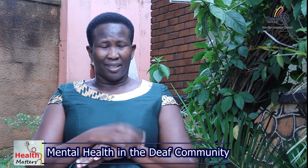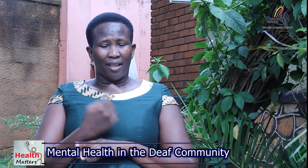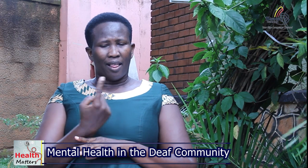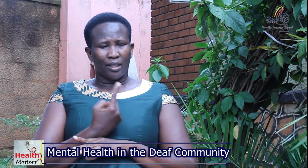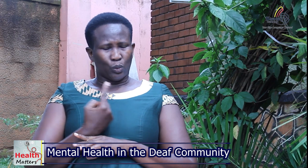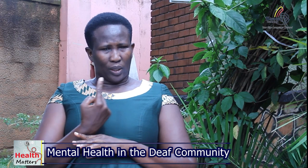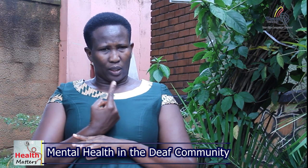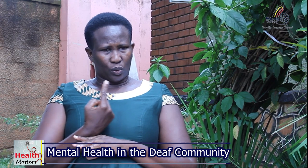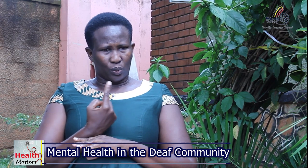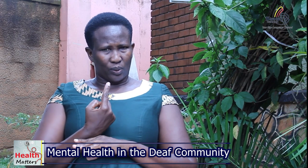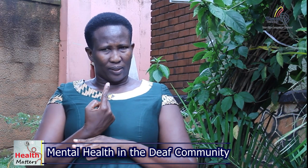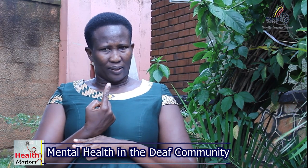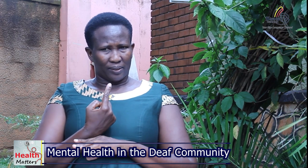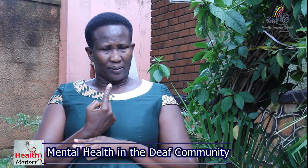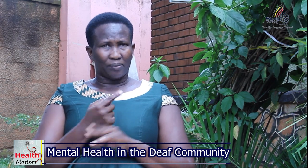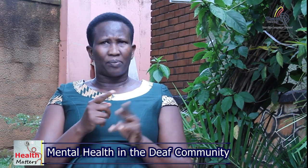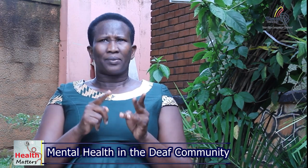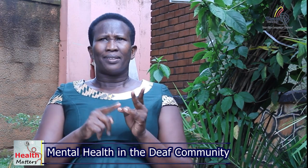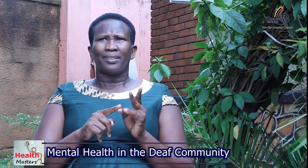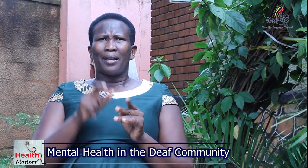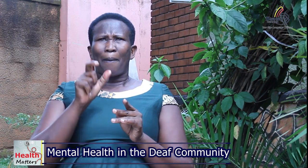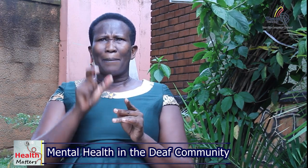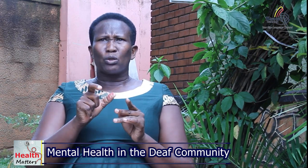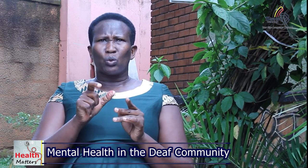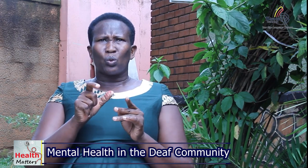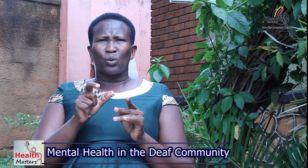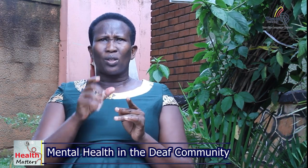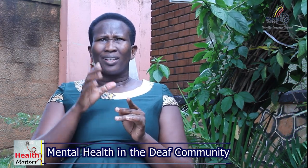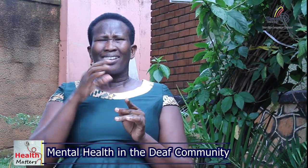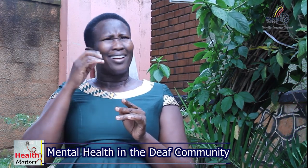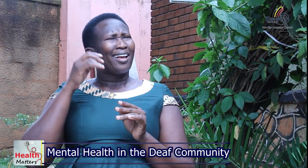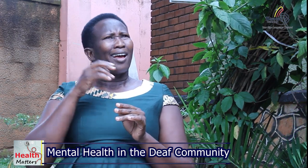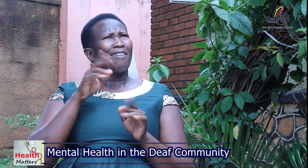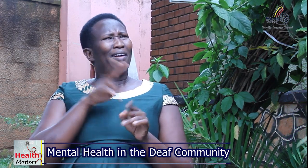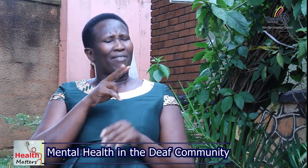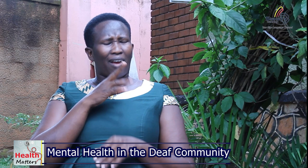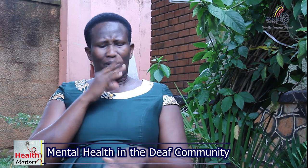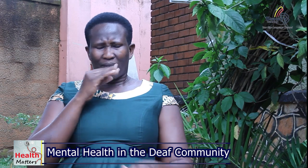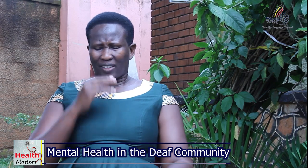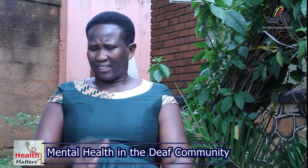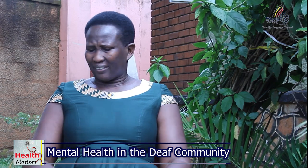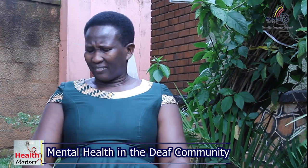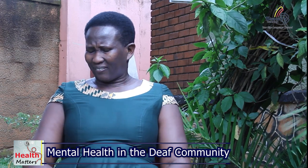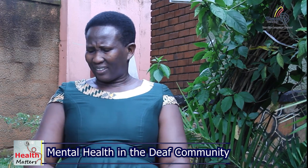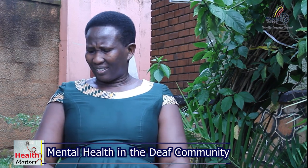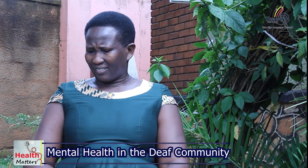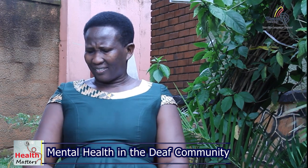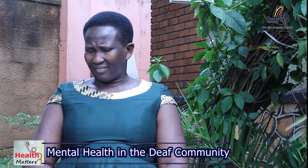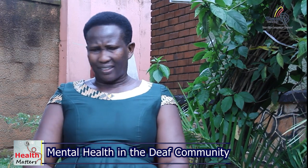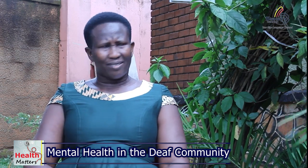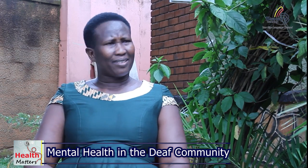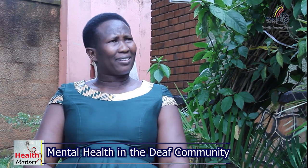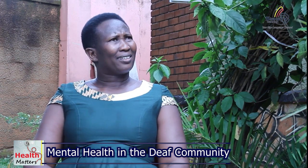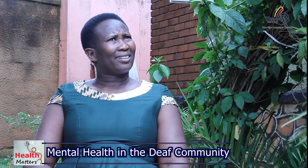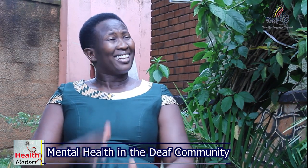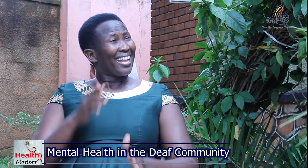isolation the first sign is when somebody is isolated then another person starts talking alone alone